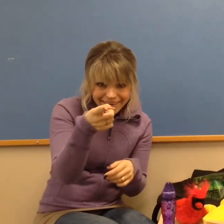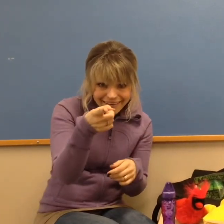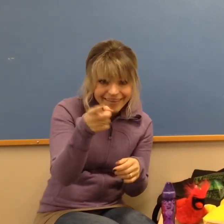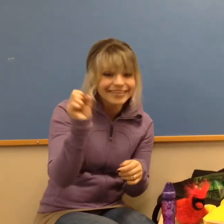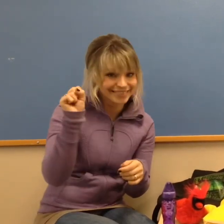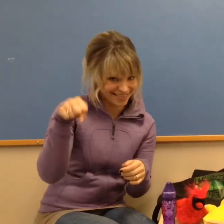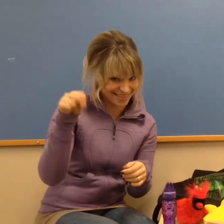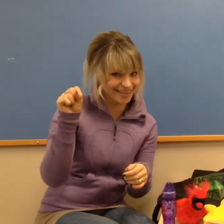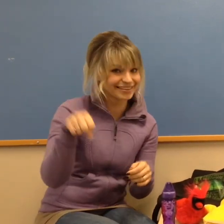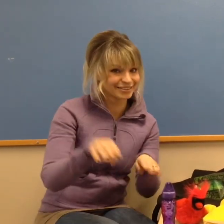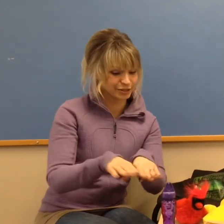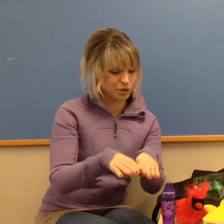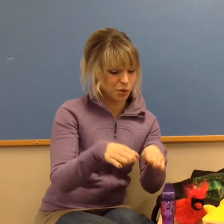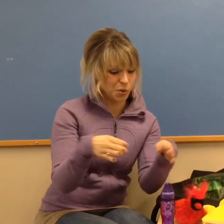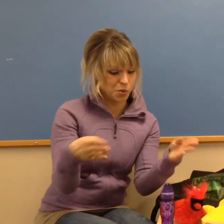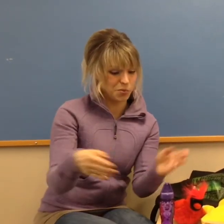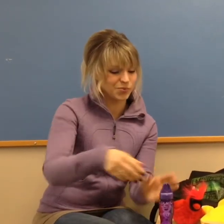Yes. Open.